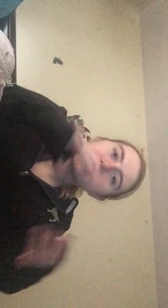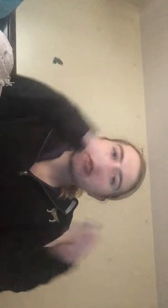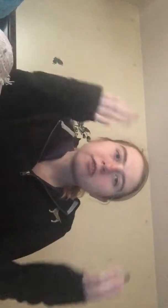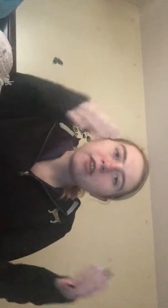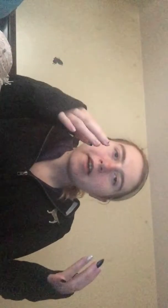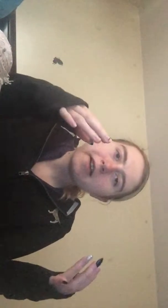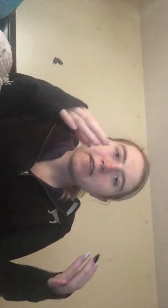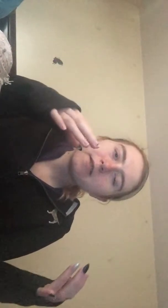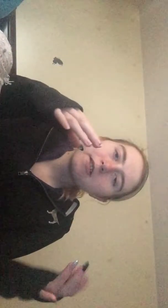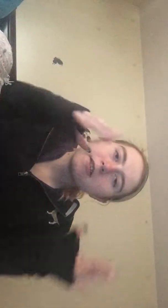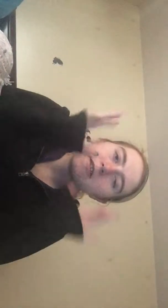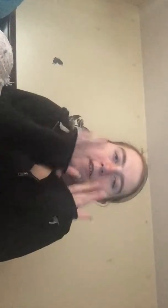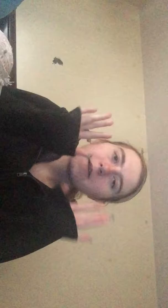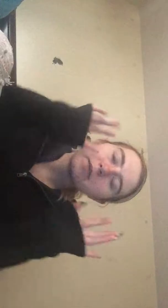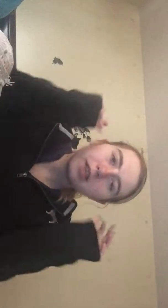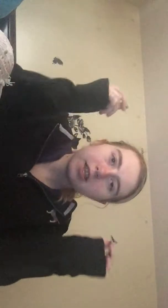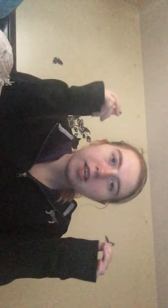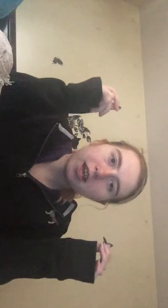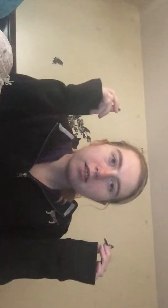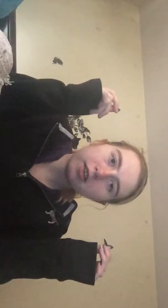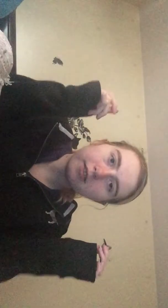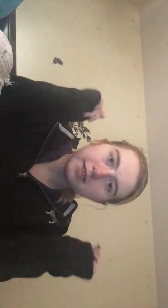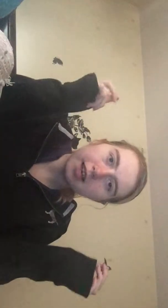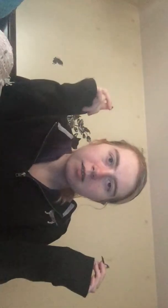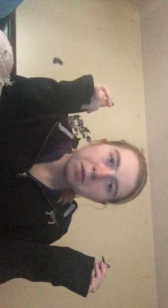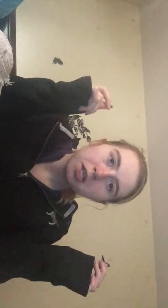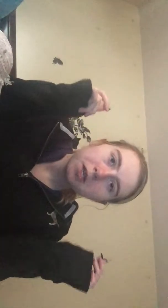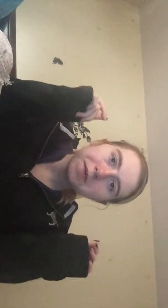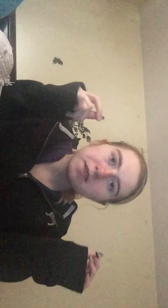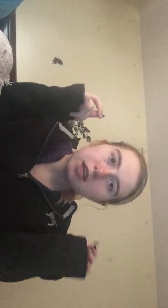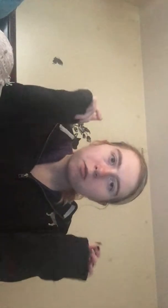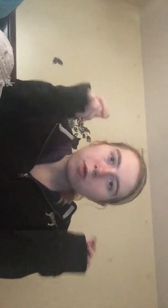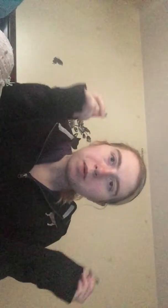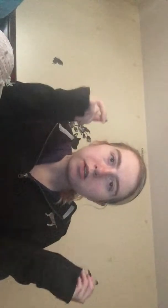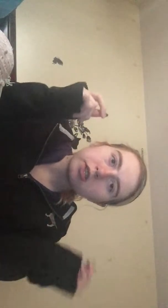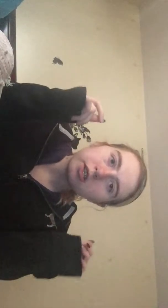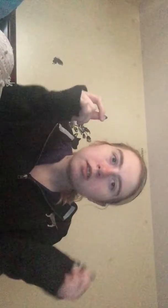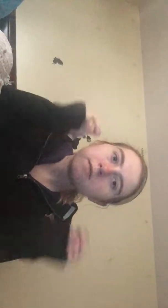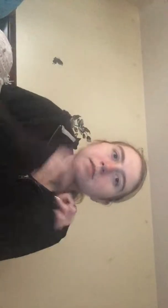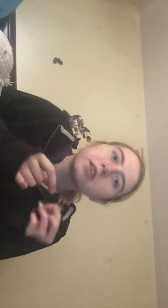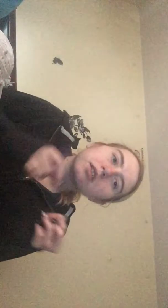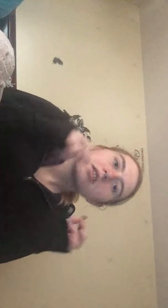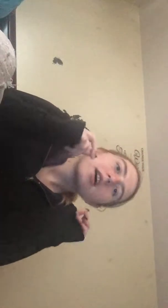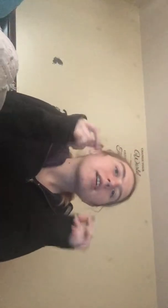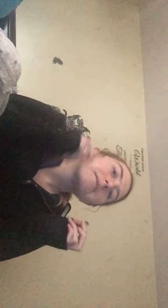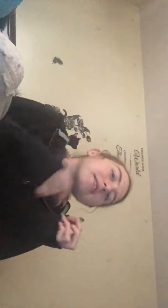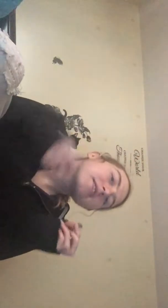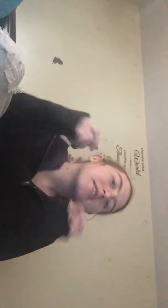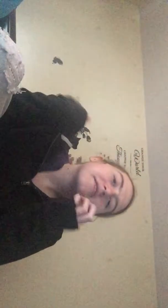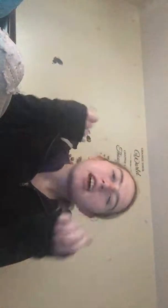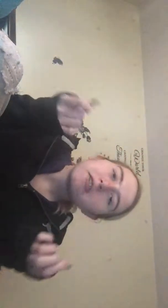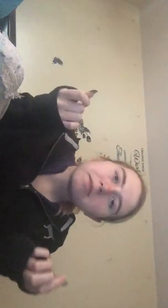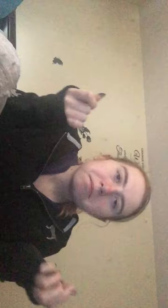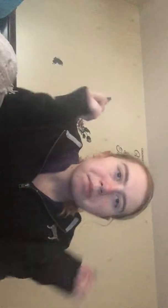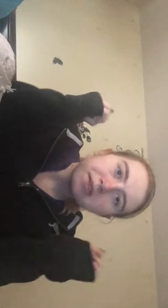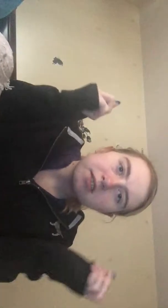blistered I uh and he had like this hat it wasn't like robot chicken I is how I can best